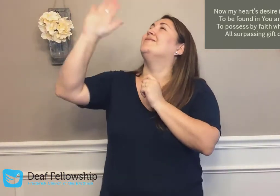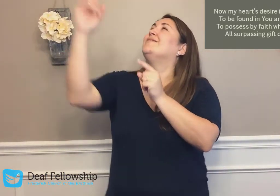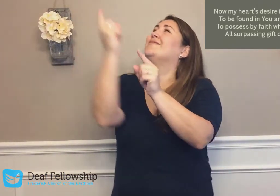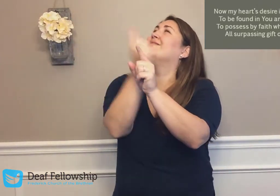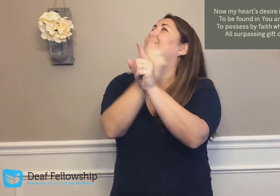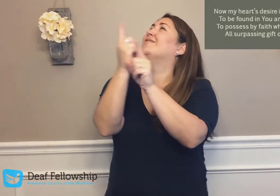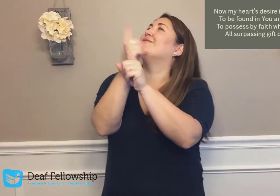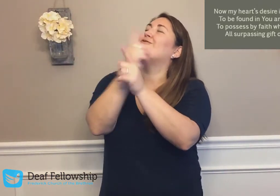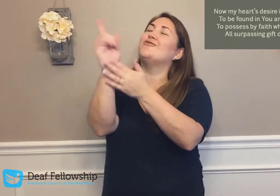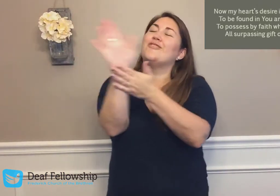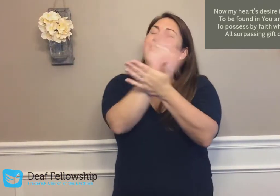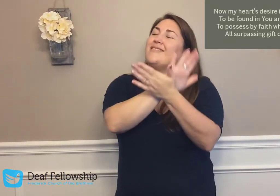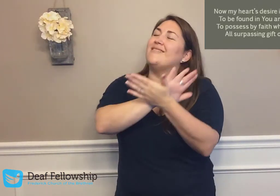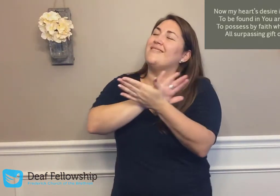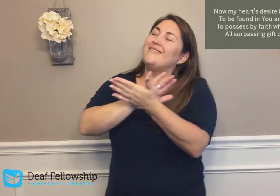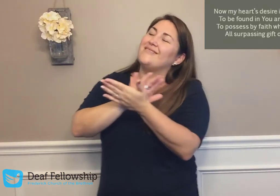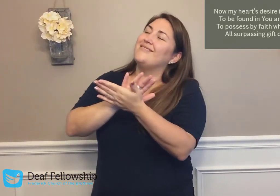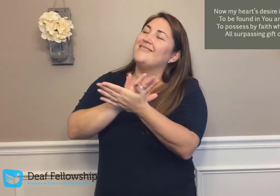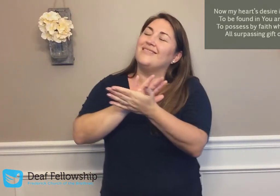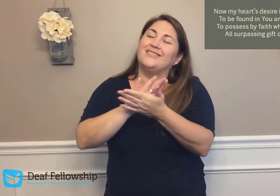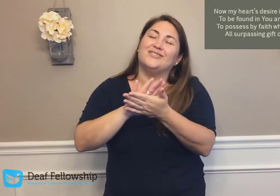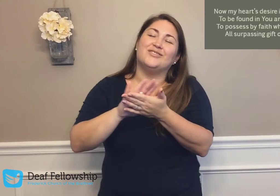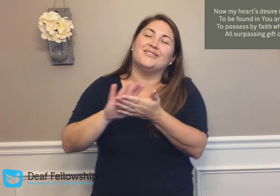of righteousness